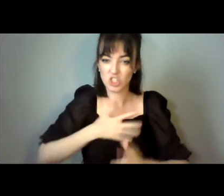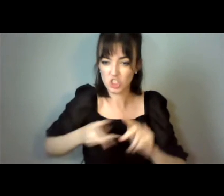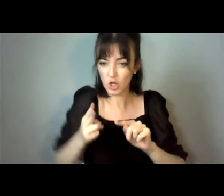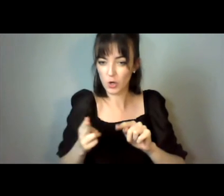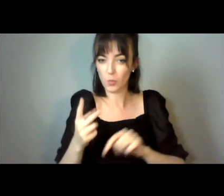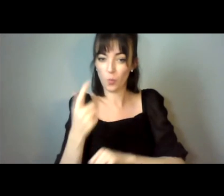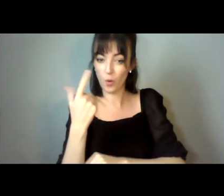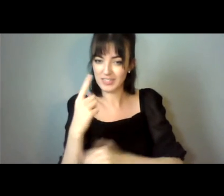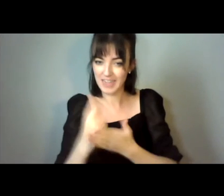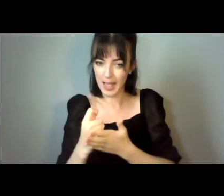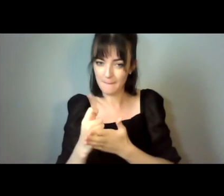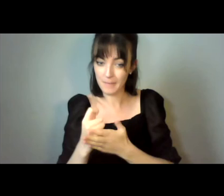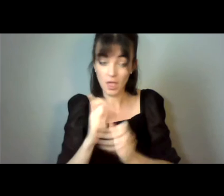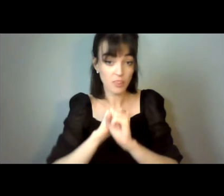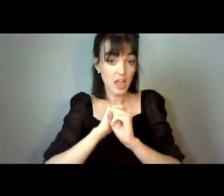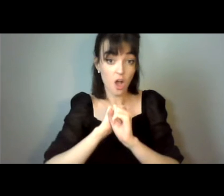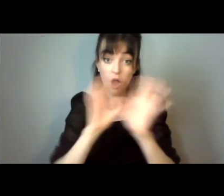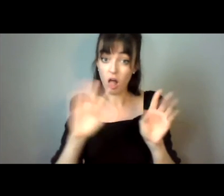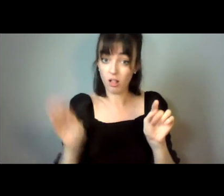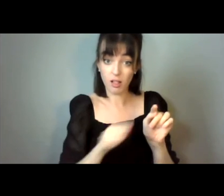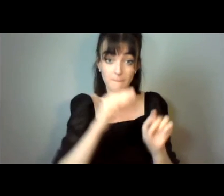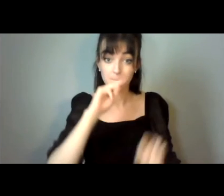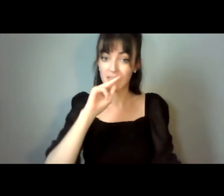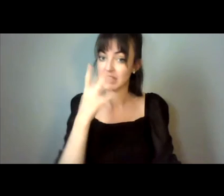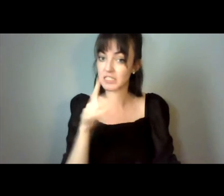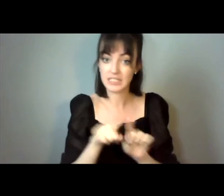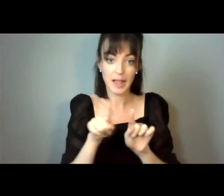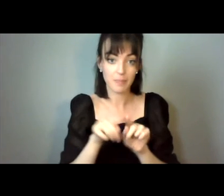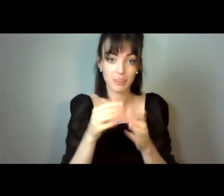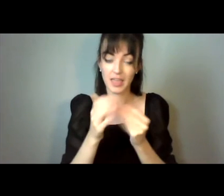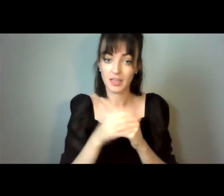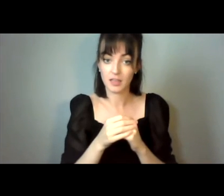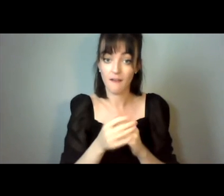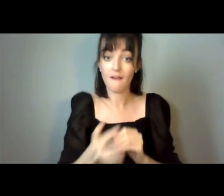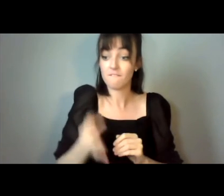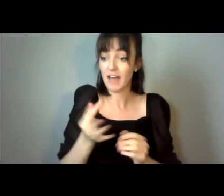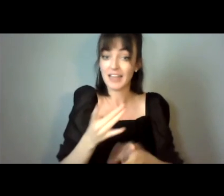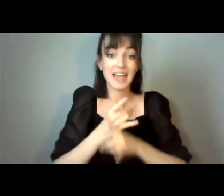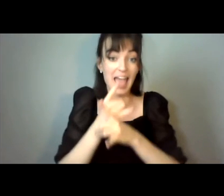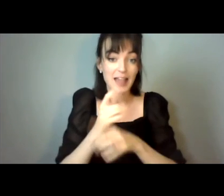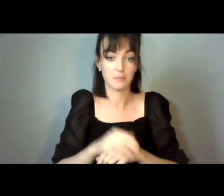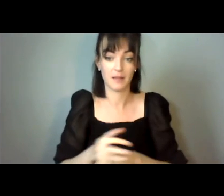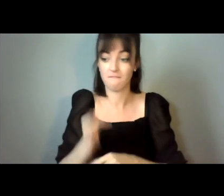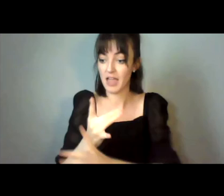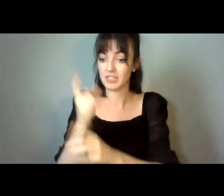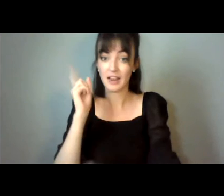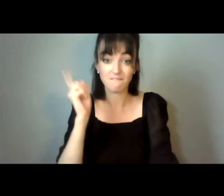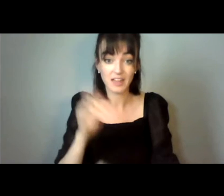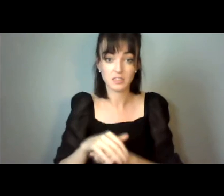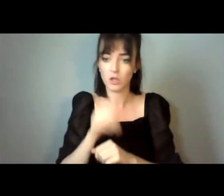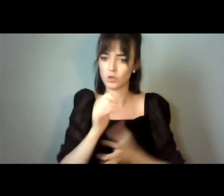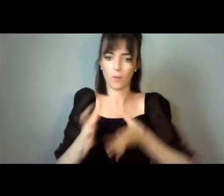All of these mean the same things. Get help. Get advice. Don't make snap judgments.